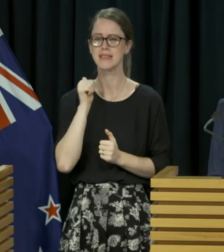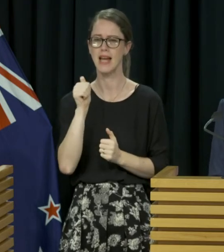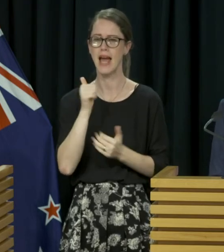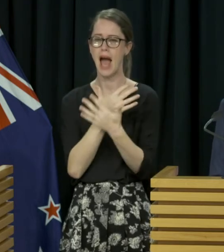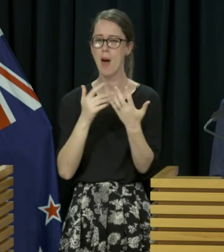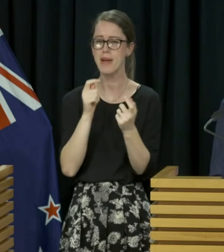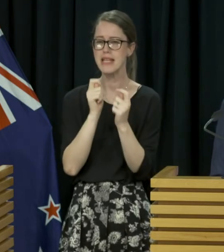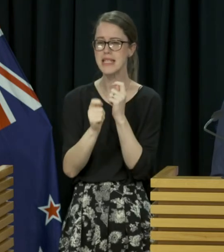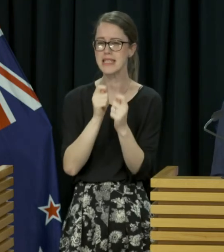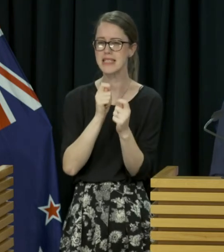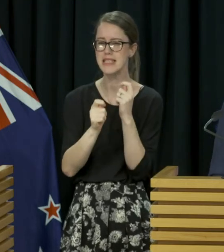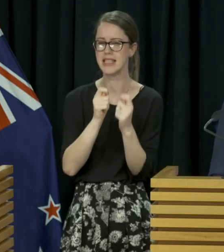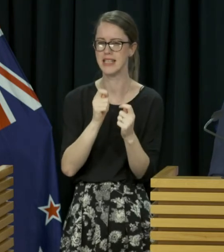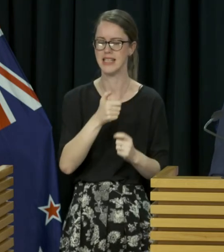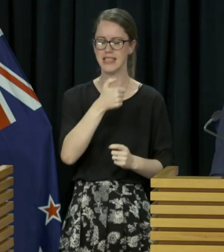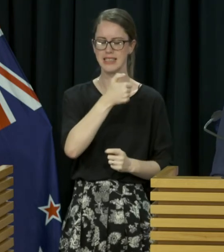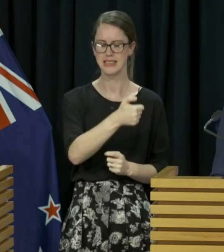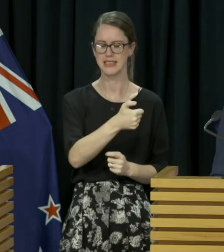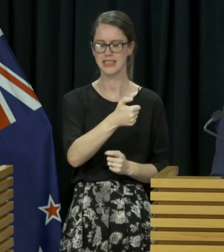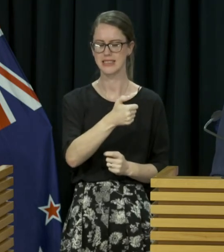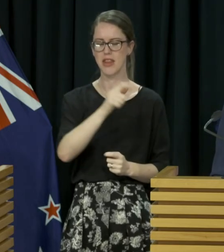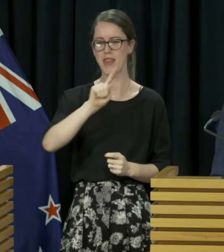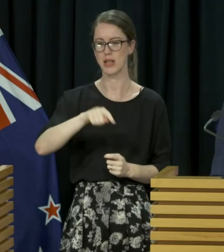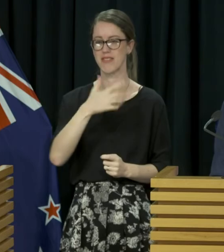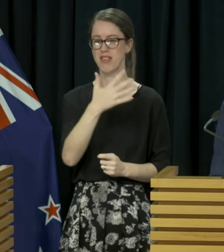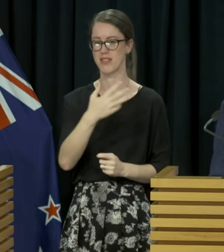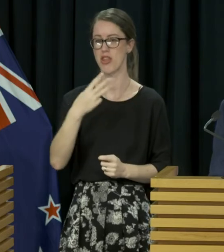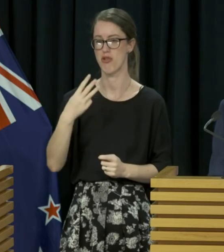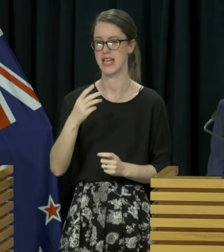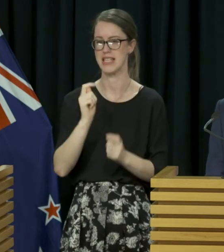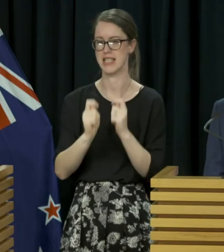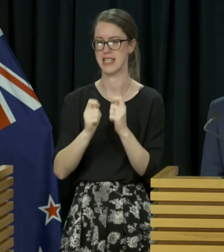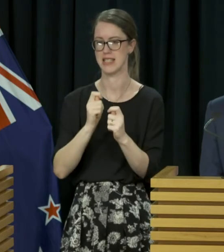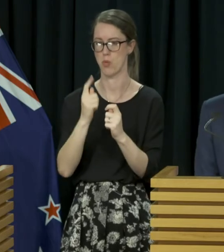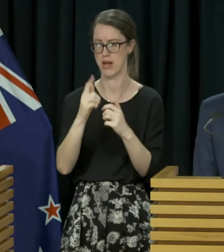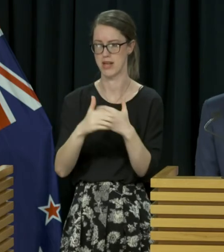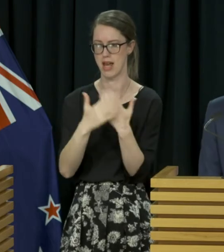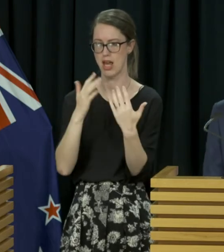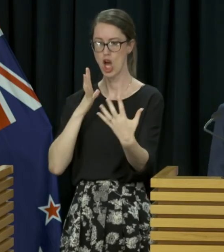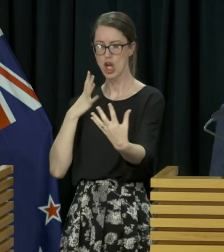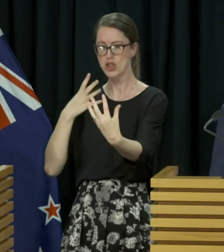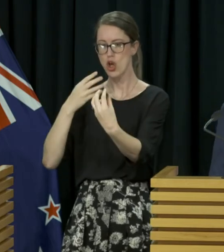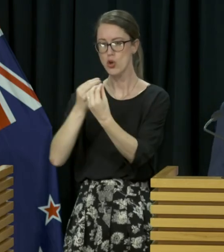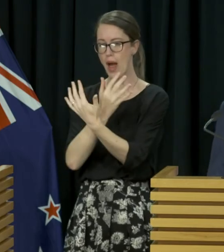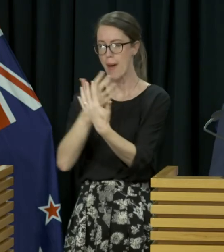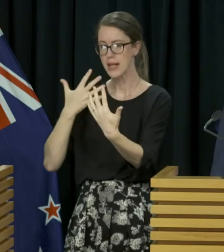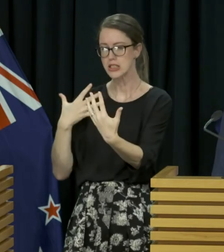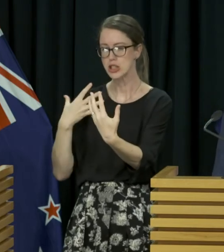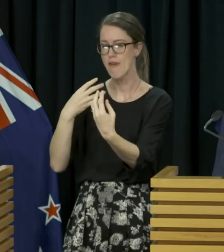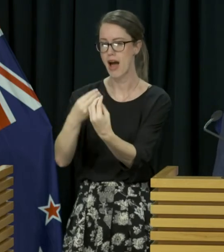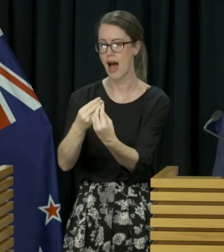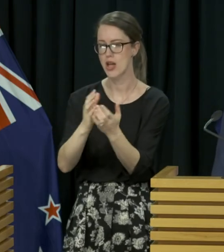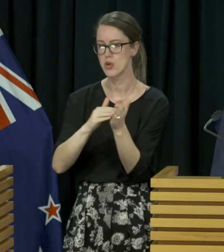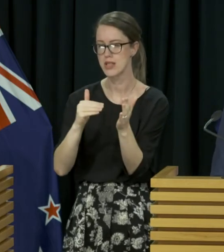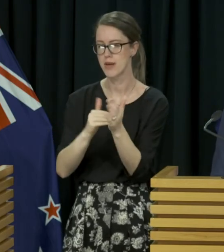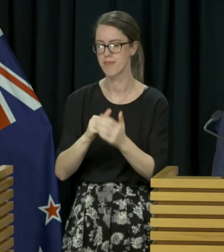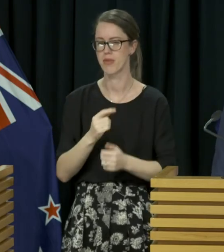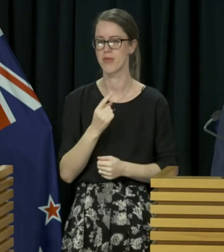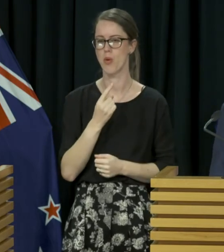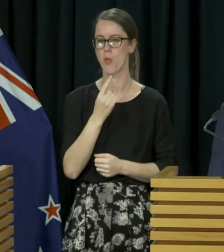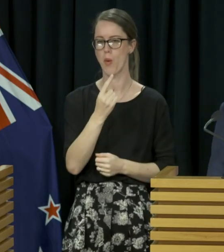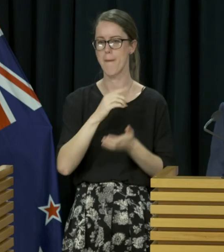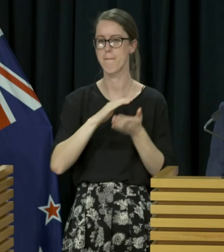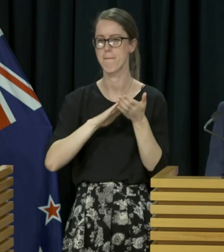completed 6,053 tests for COVID-19 and the grand total of tests completed to date in New Zealand is 1